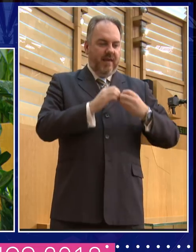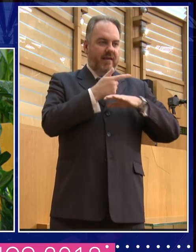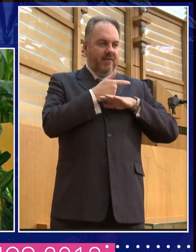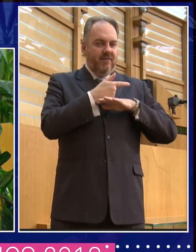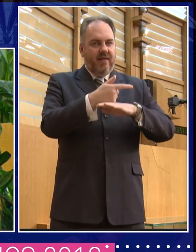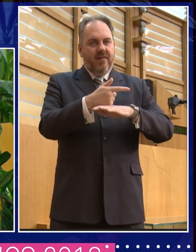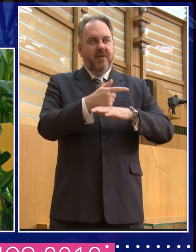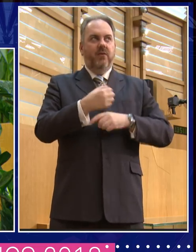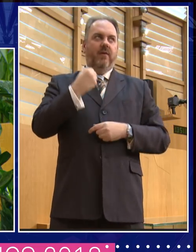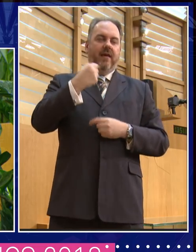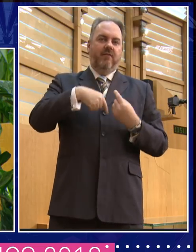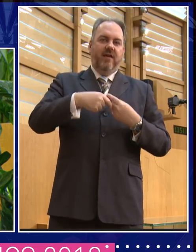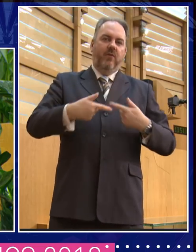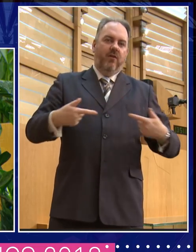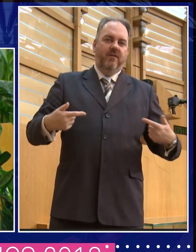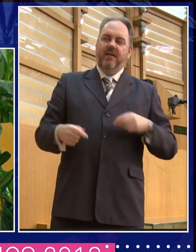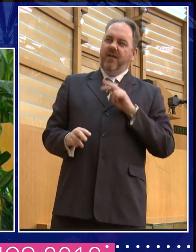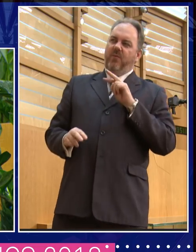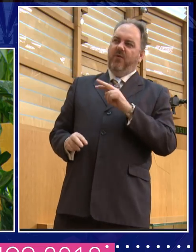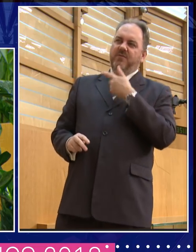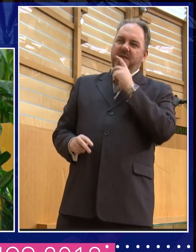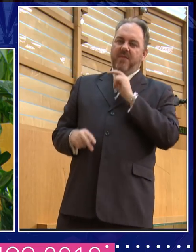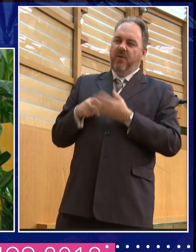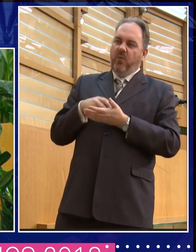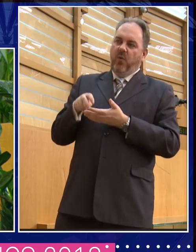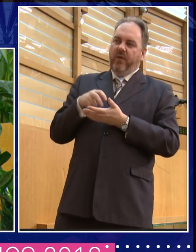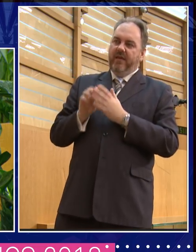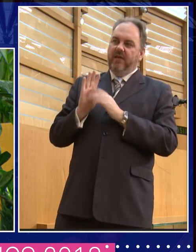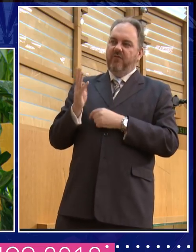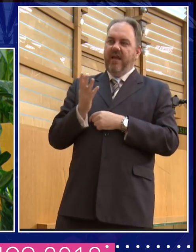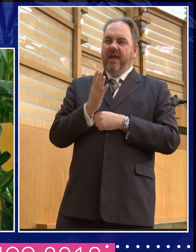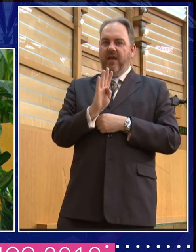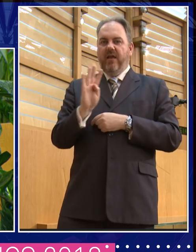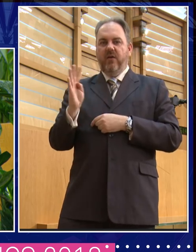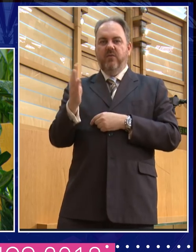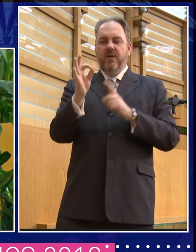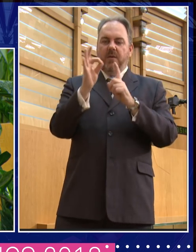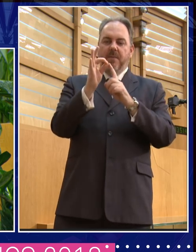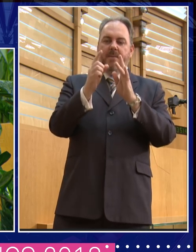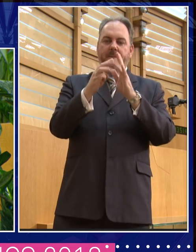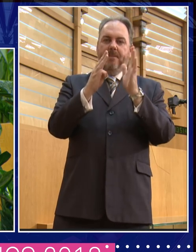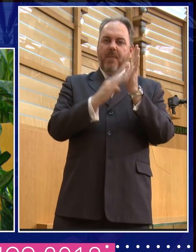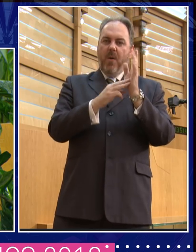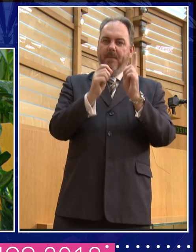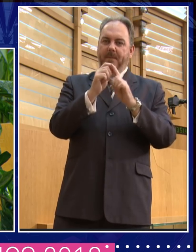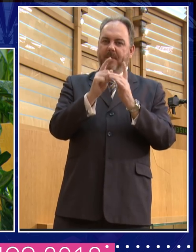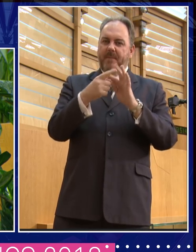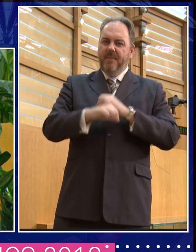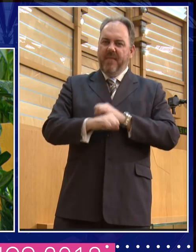and I watch visitors go round Pompeii, for example, you know, ordinary visitors, whether with guides or not. What always strikes me